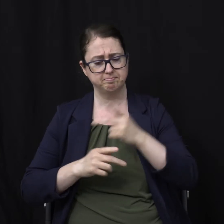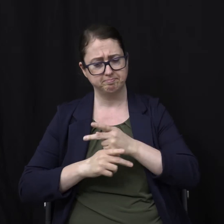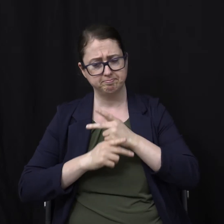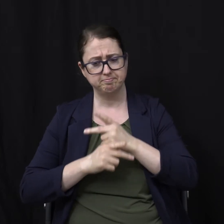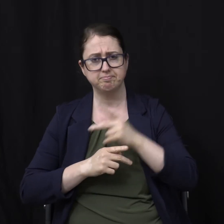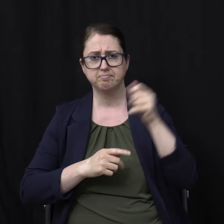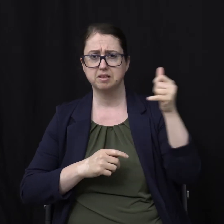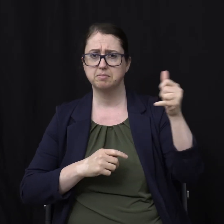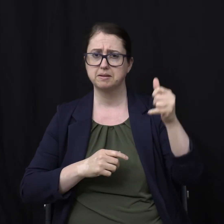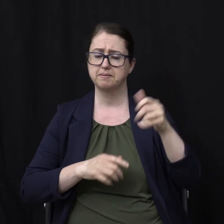laid